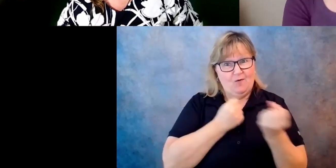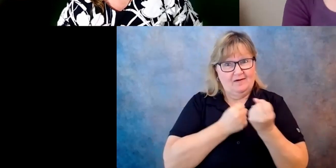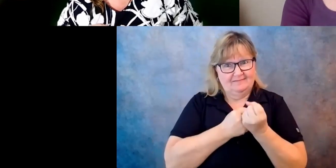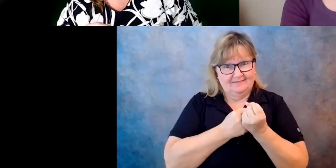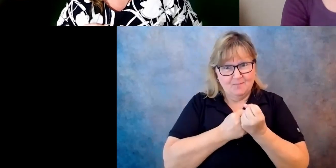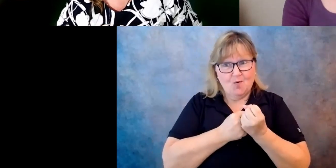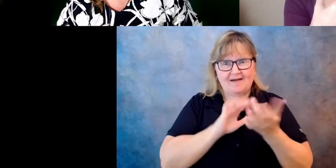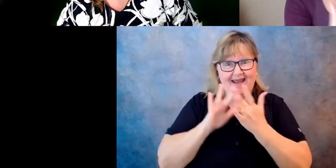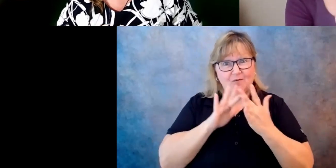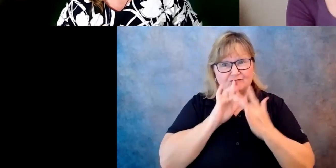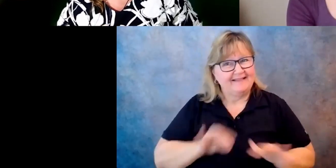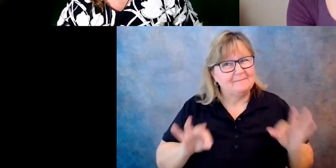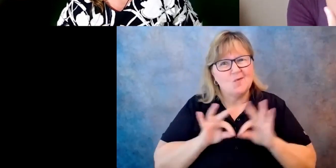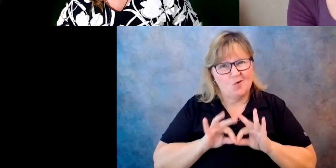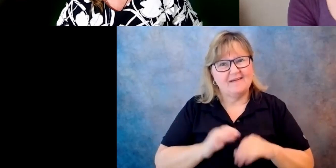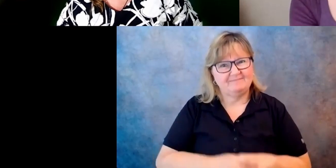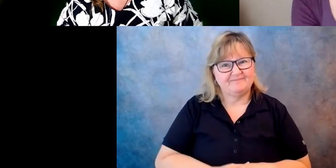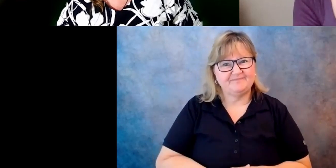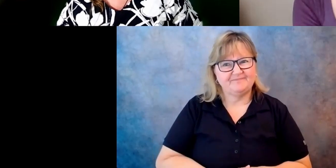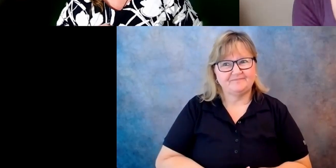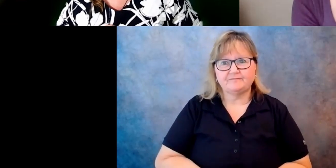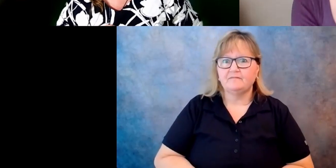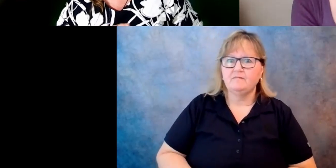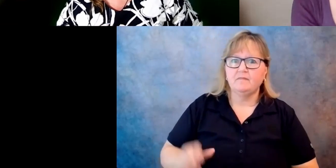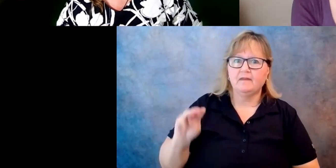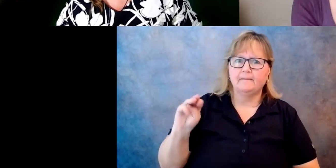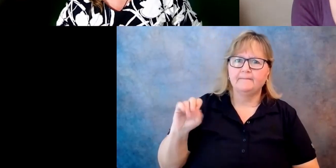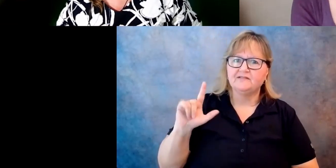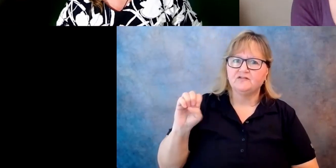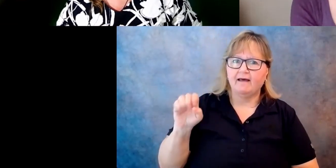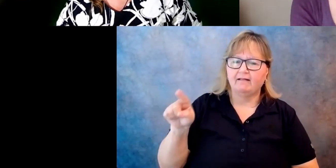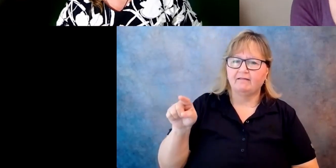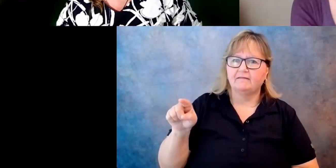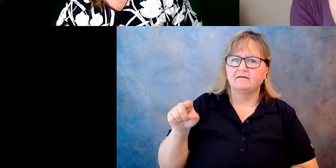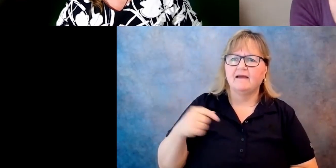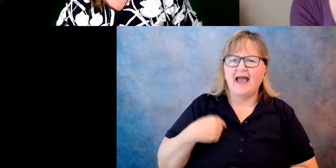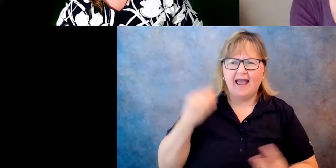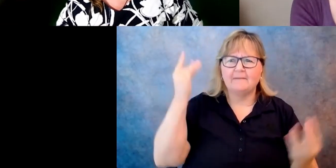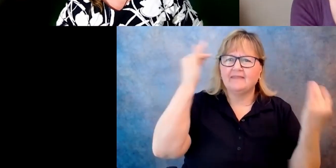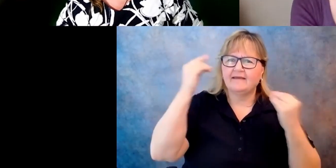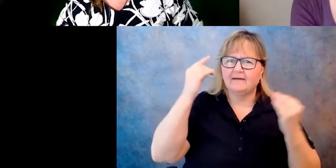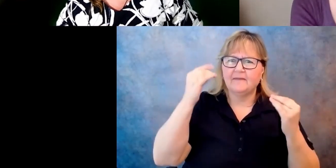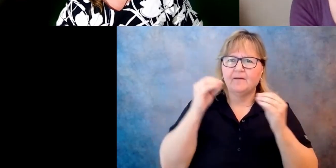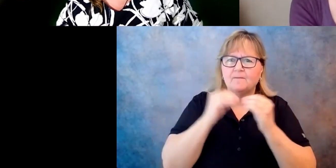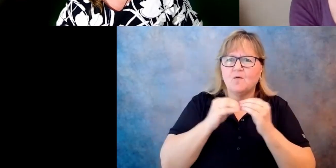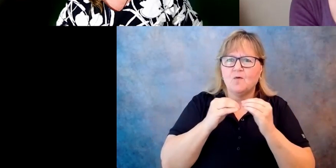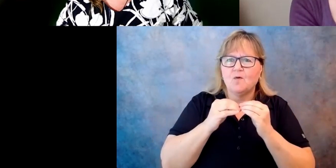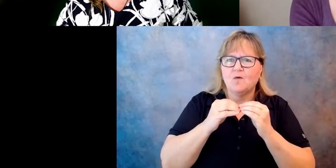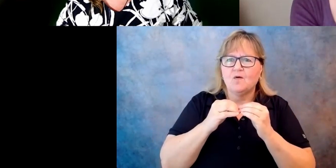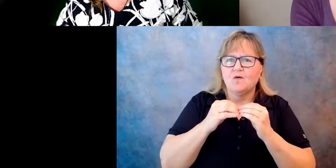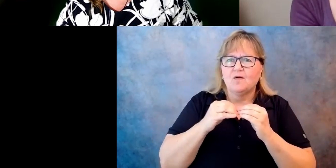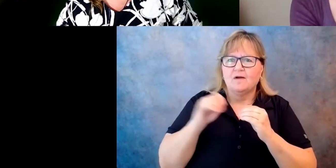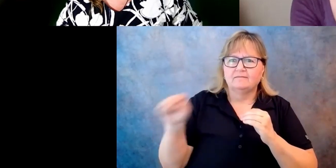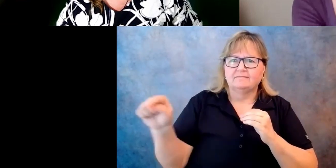Thank you. And as you're talking about that, I'm thinking about in terms of grassroots, um, the more folks, especially of, of all generations who get